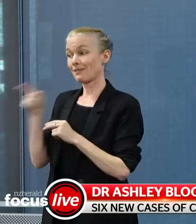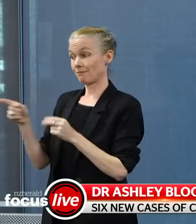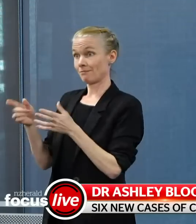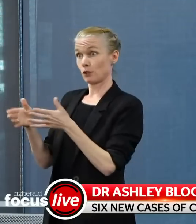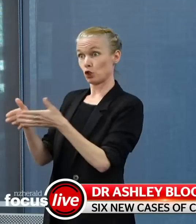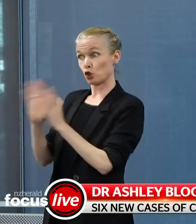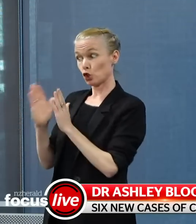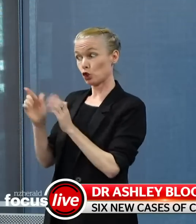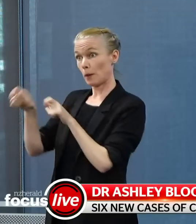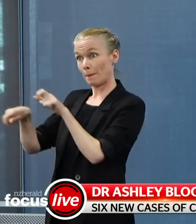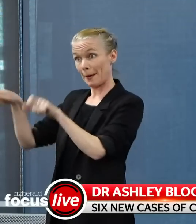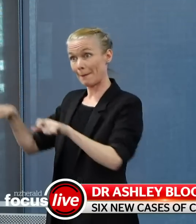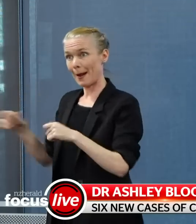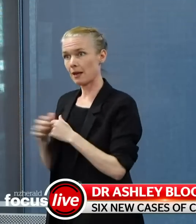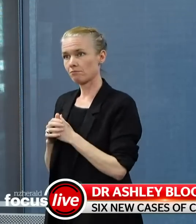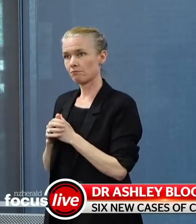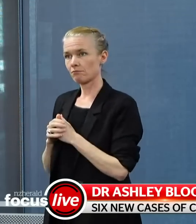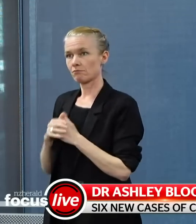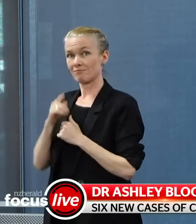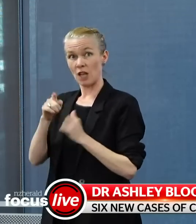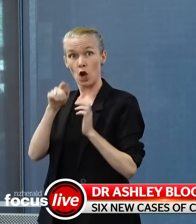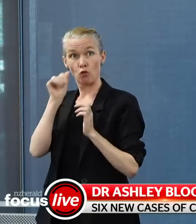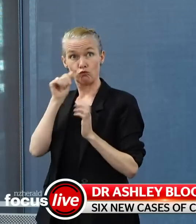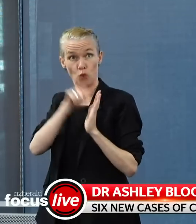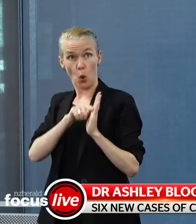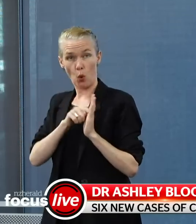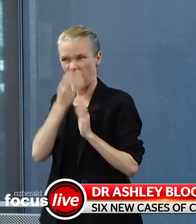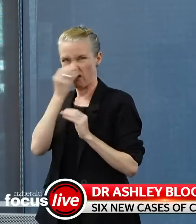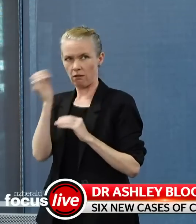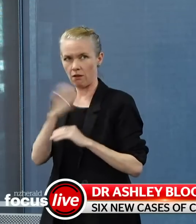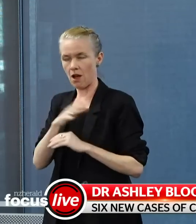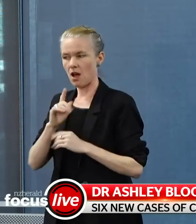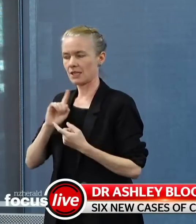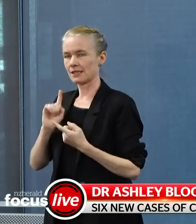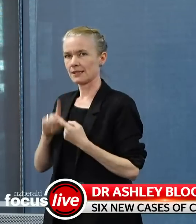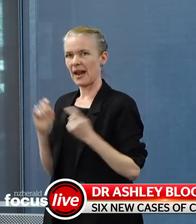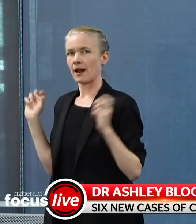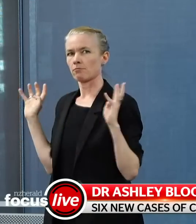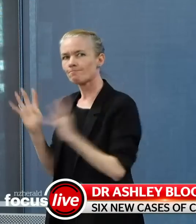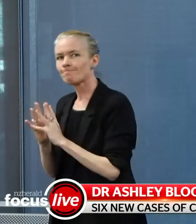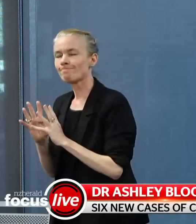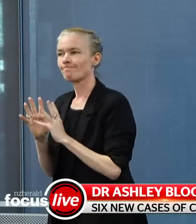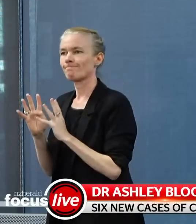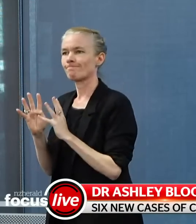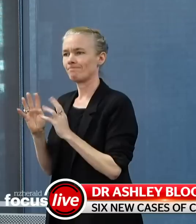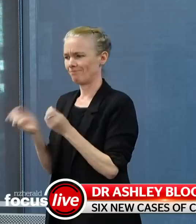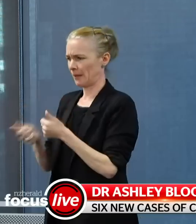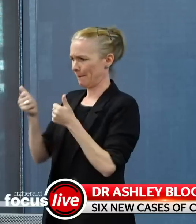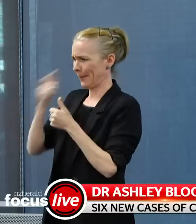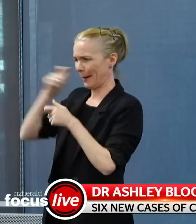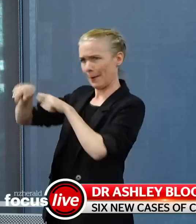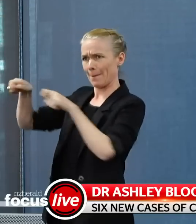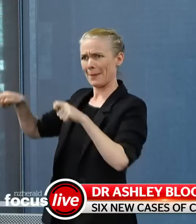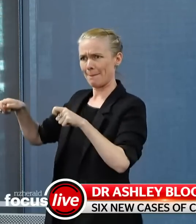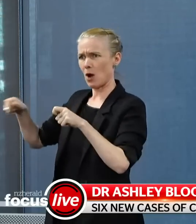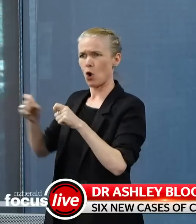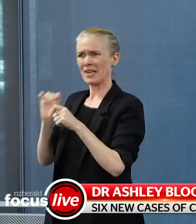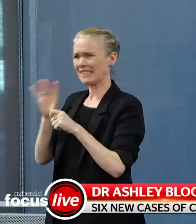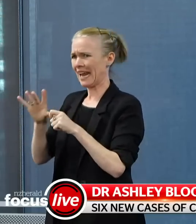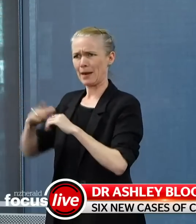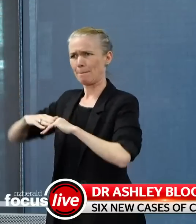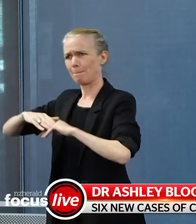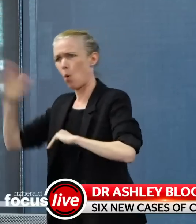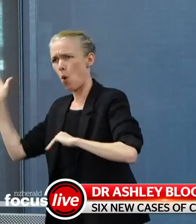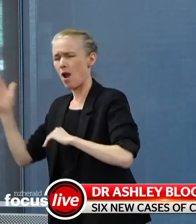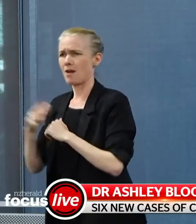there an outcome? I don't know about an investigation per se, but I do know that there was a meeting held, I think on the 15th of August,